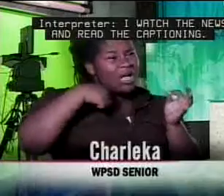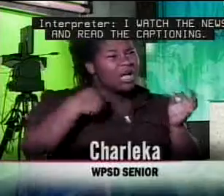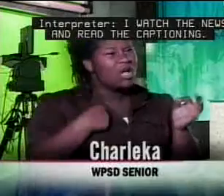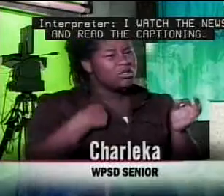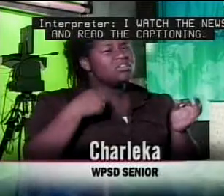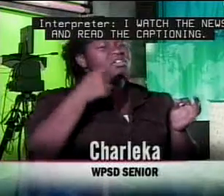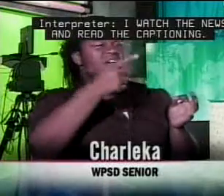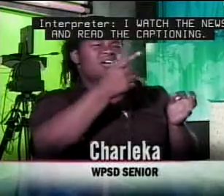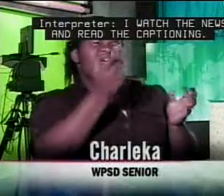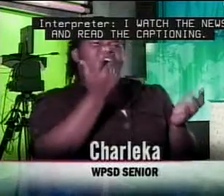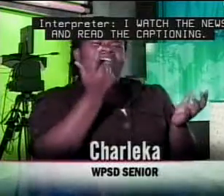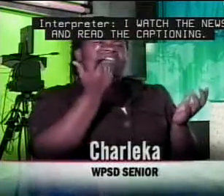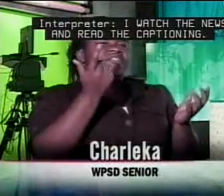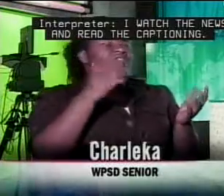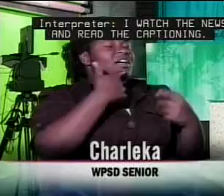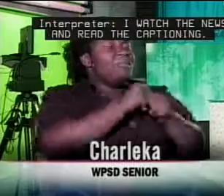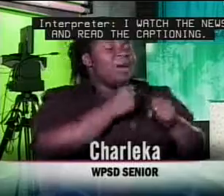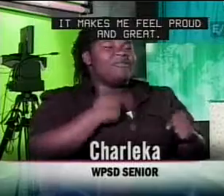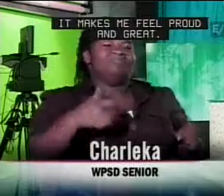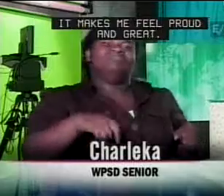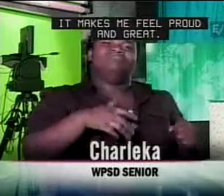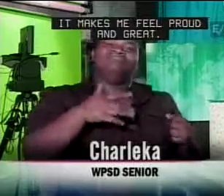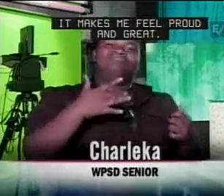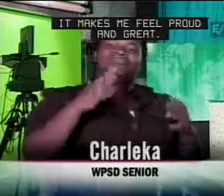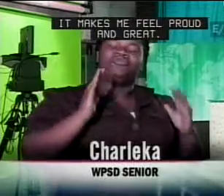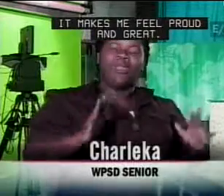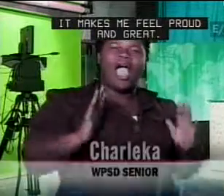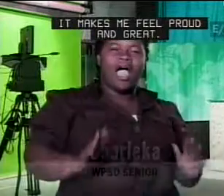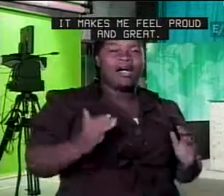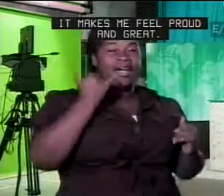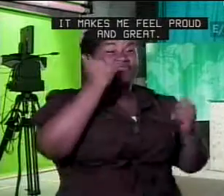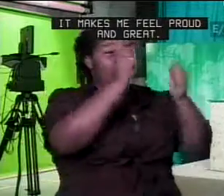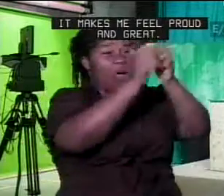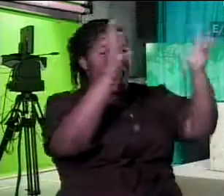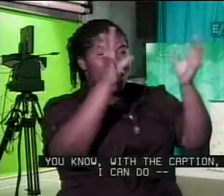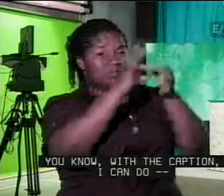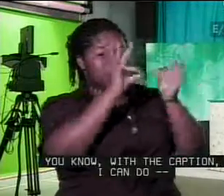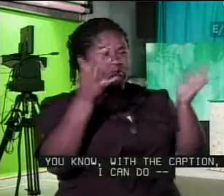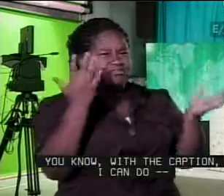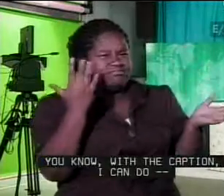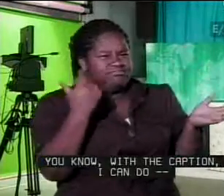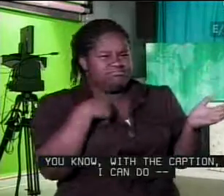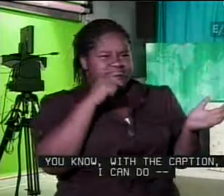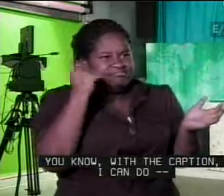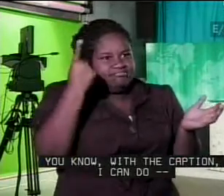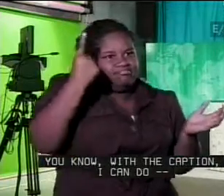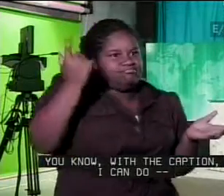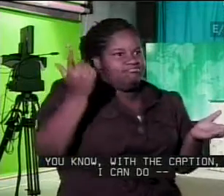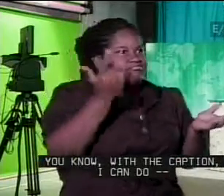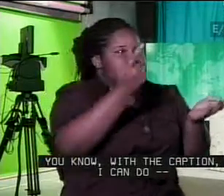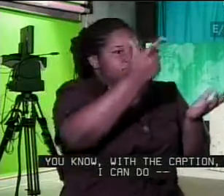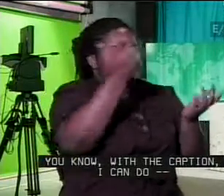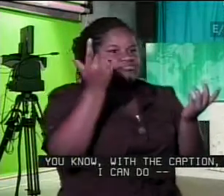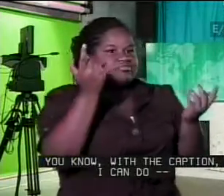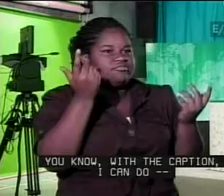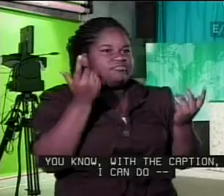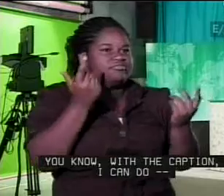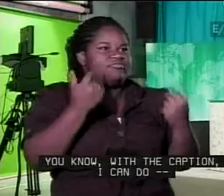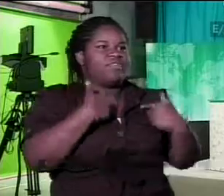news and read the captioning it makes me feel proud and great you know with with the caption I can